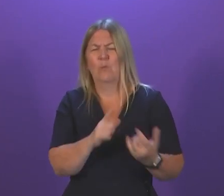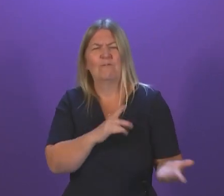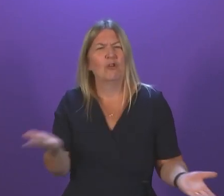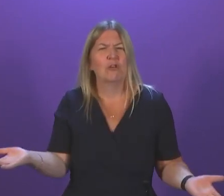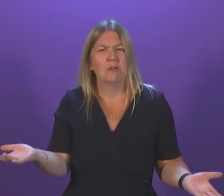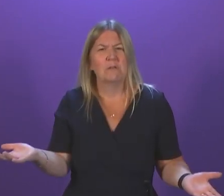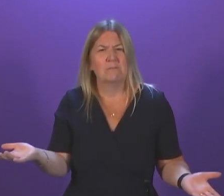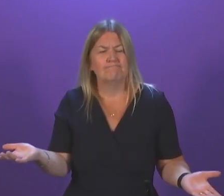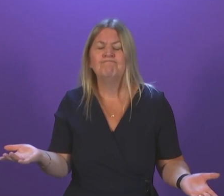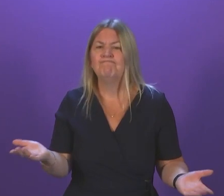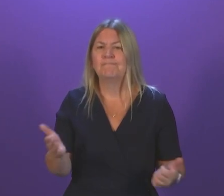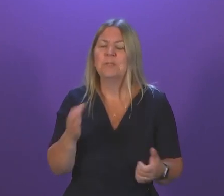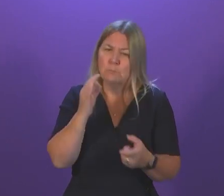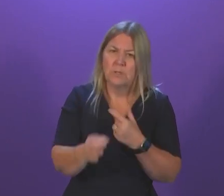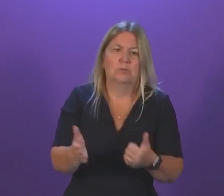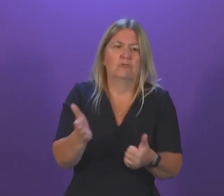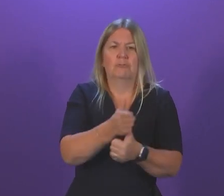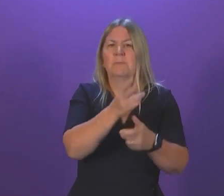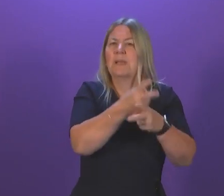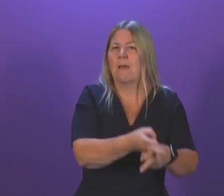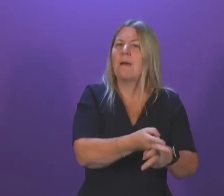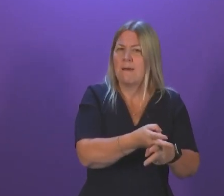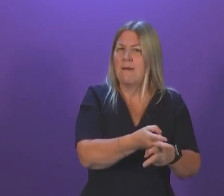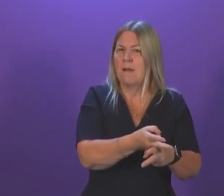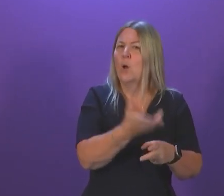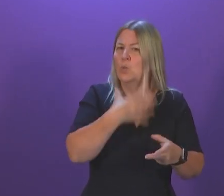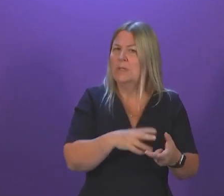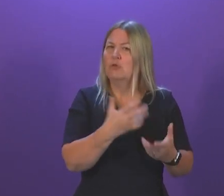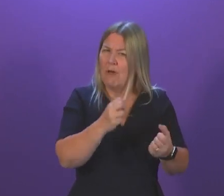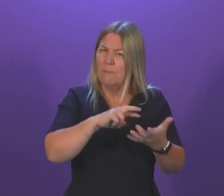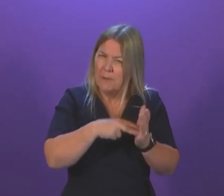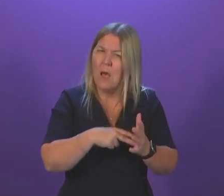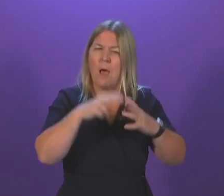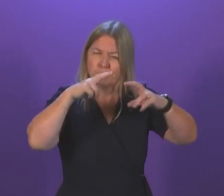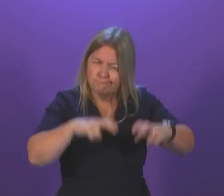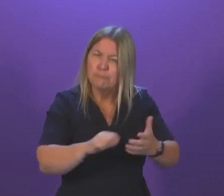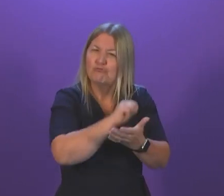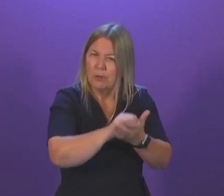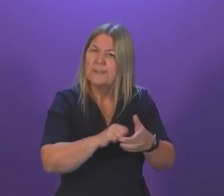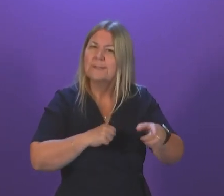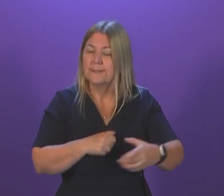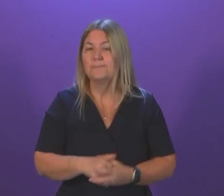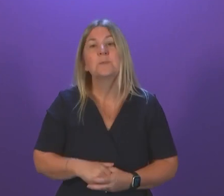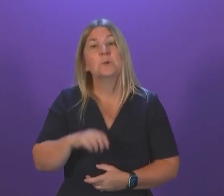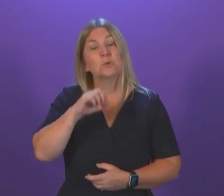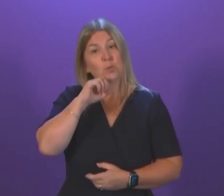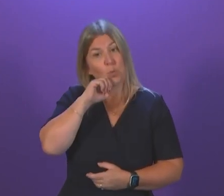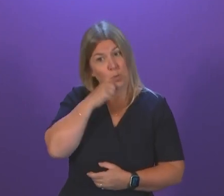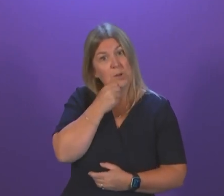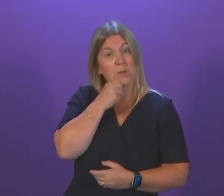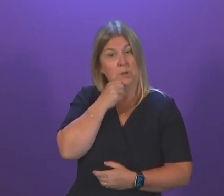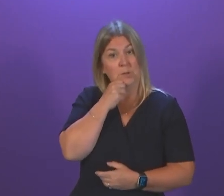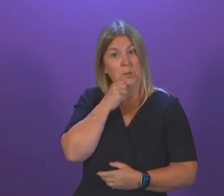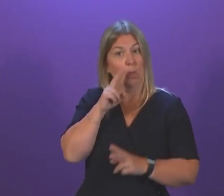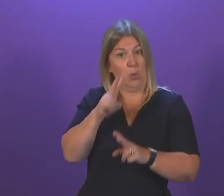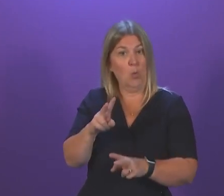primary care, is an important part of getting the interventions right. We will report regularly against progress in the Women's Health Plan, all of its actions,